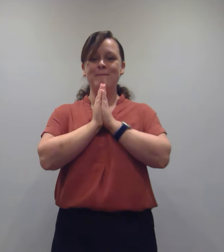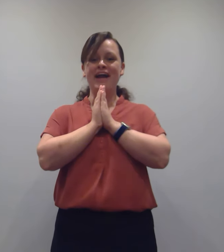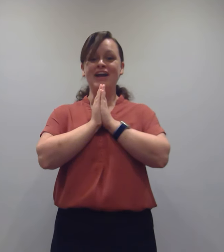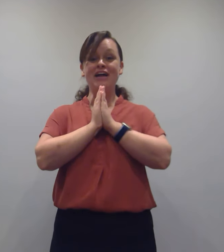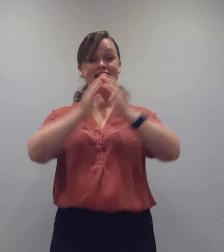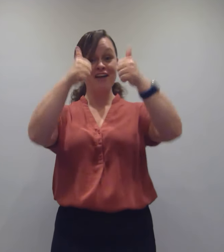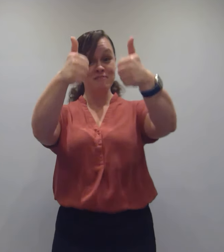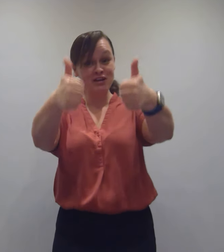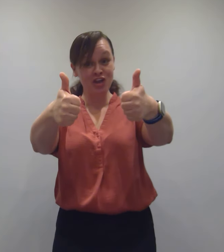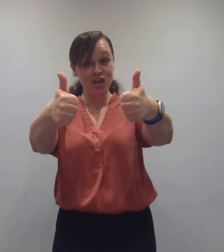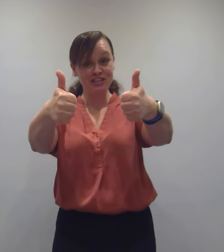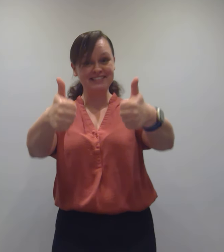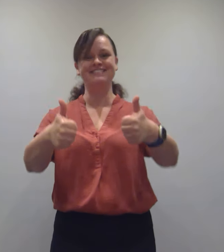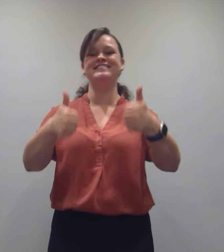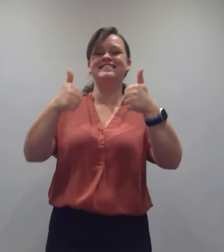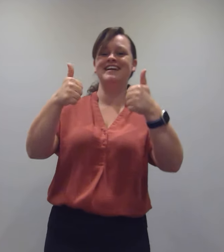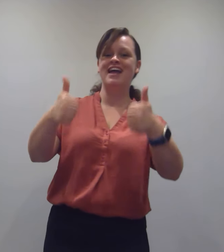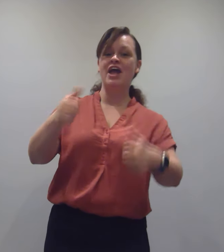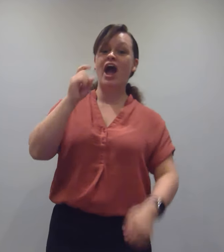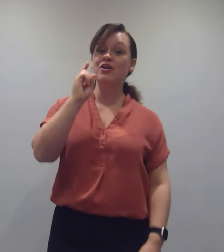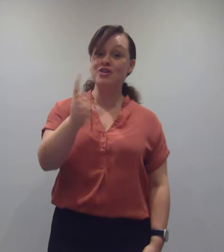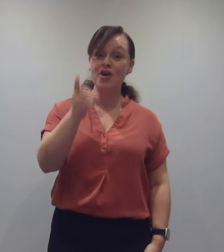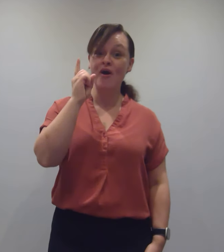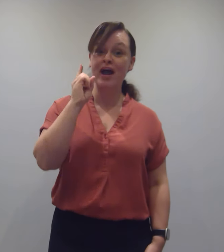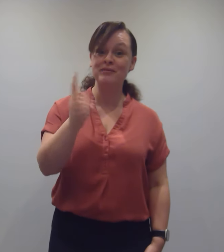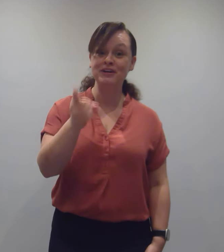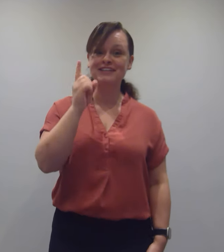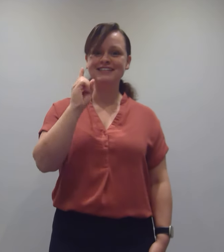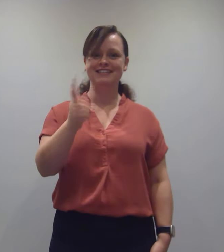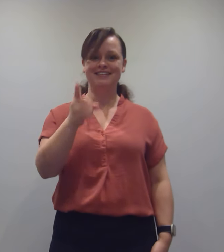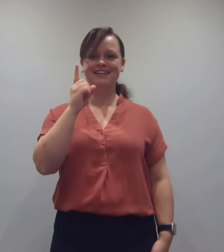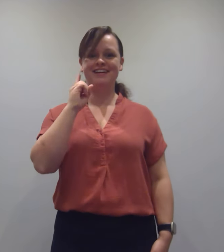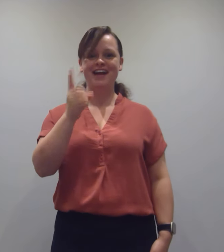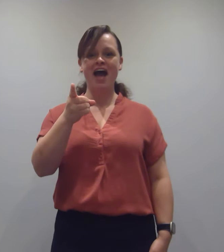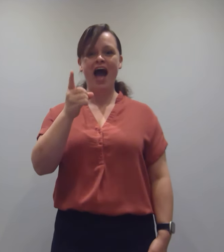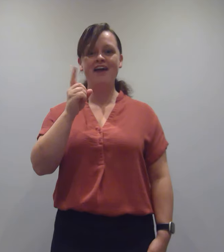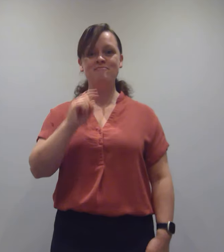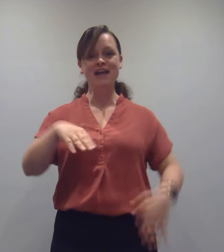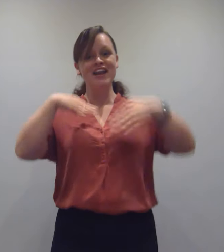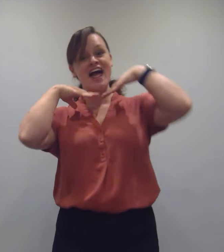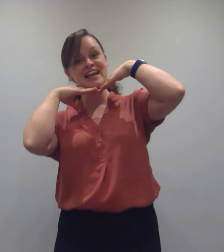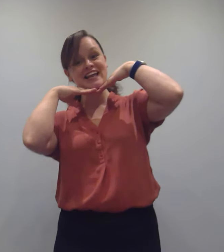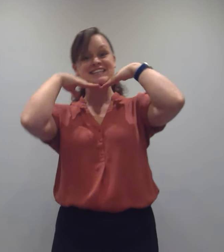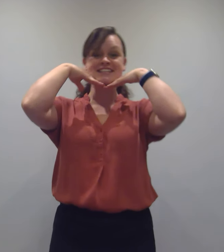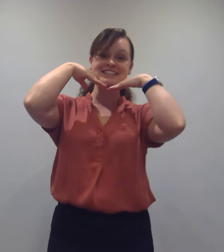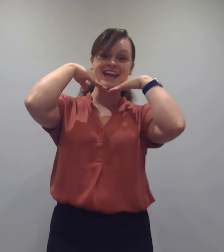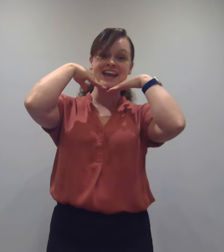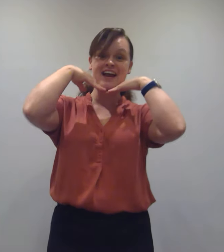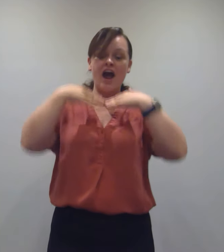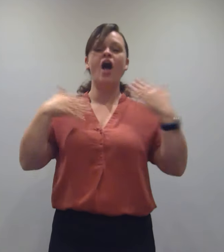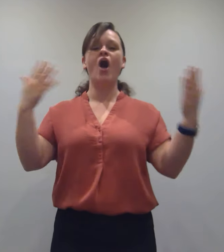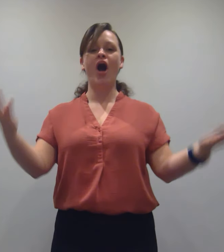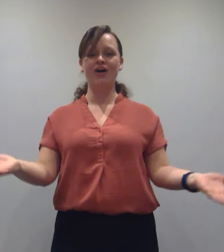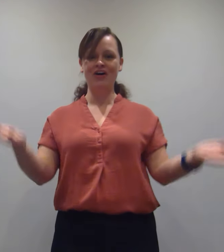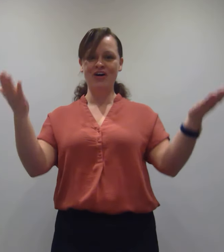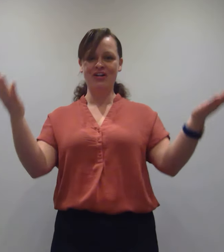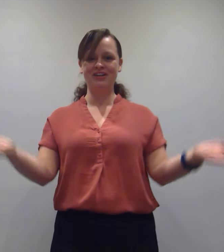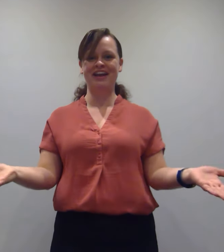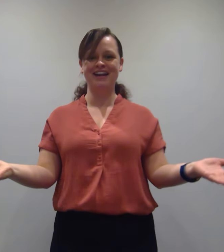bite? Cause I've been good, you knew I would. I've been a little dear, oh yeah.